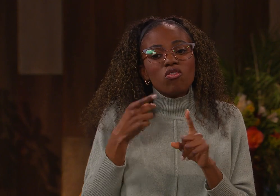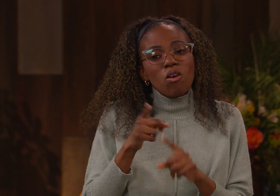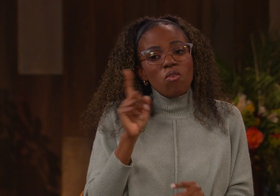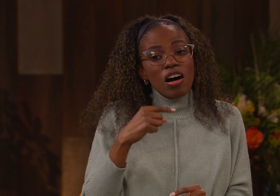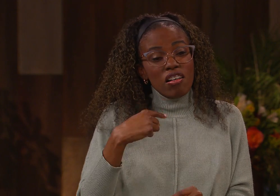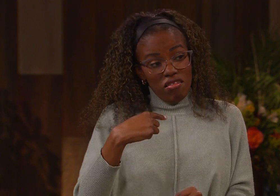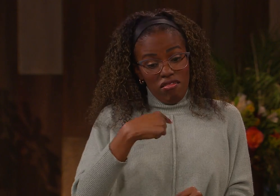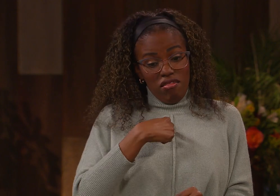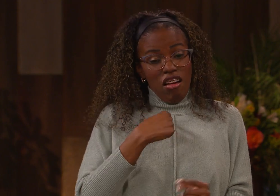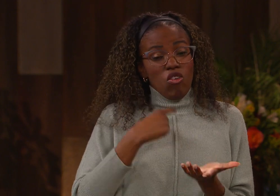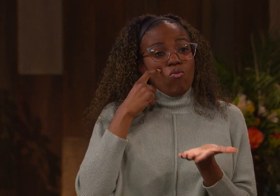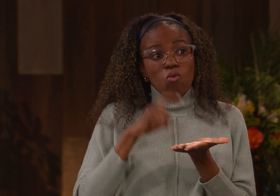I got to a point where